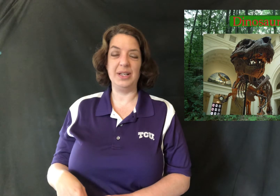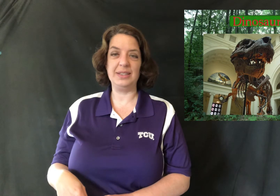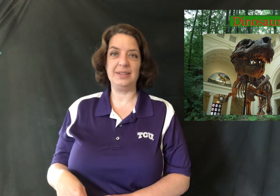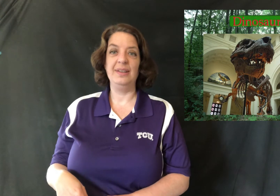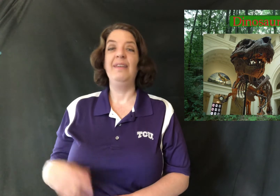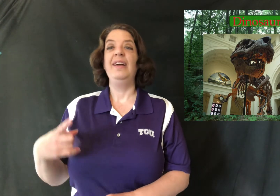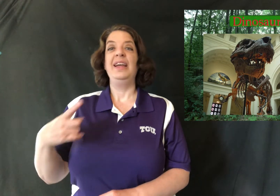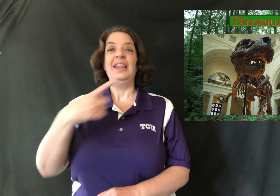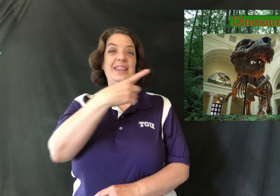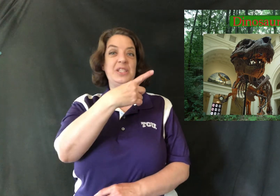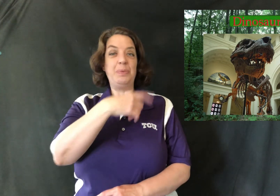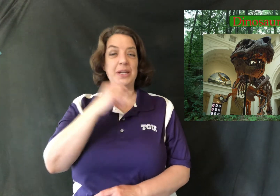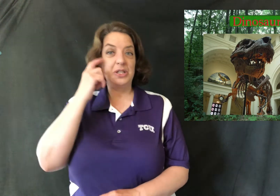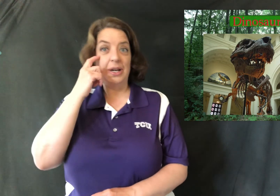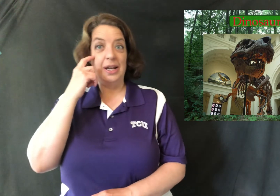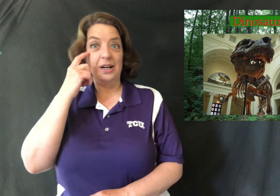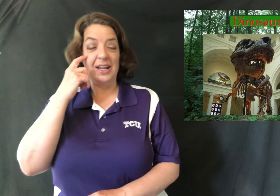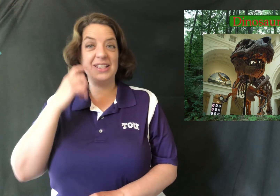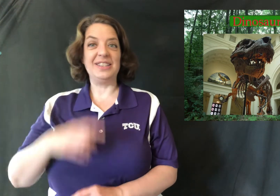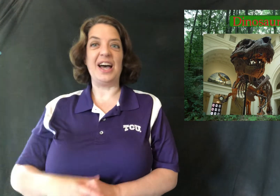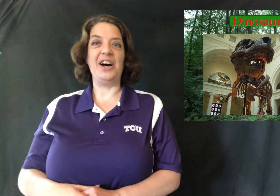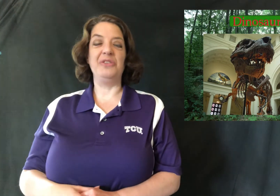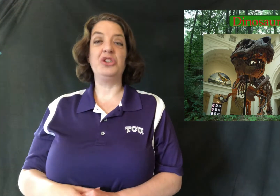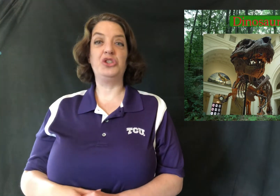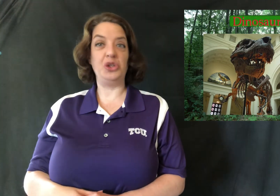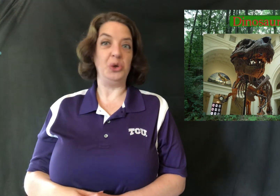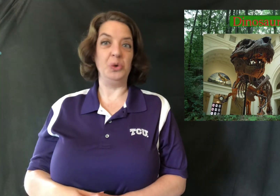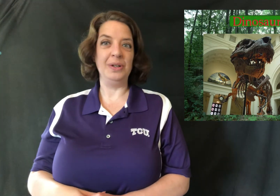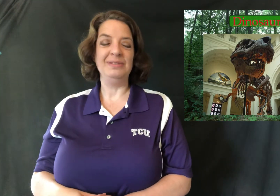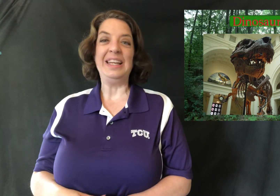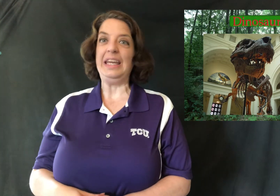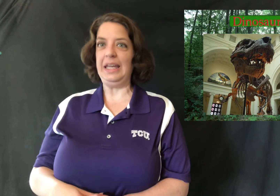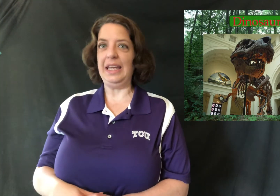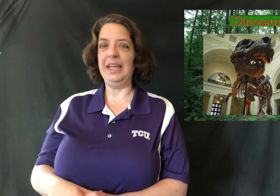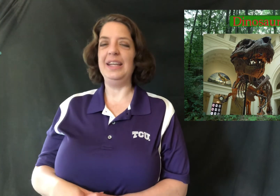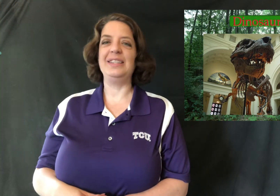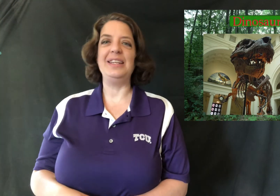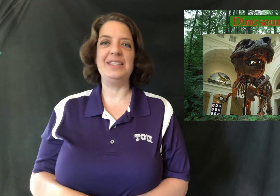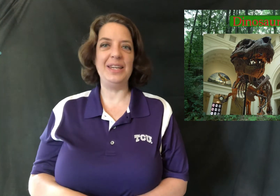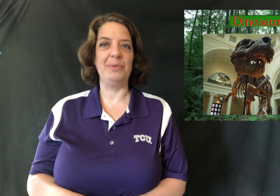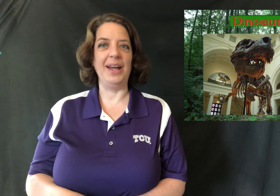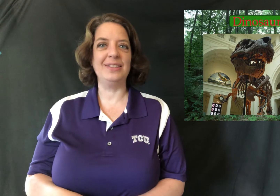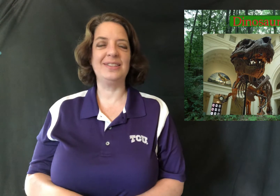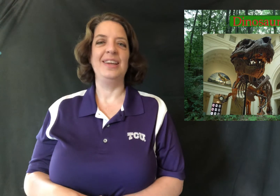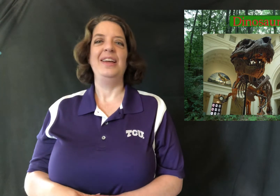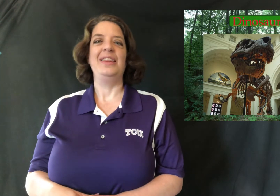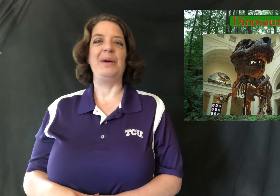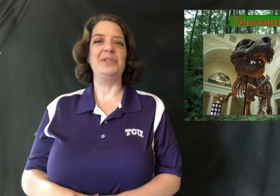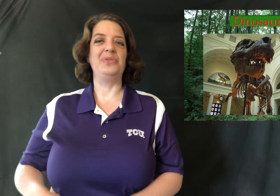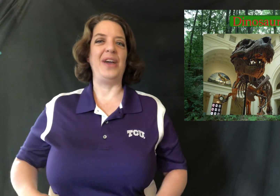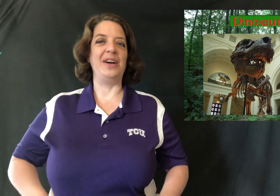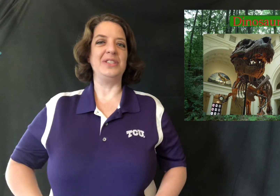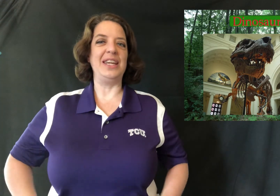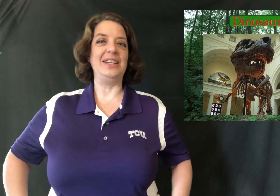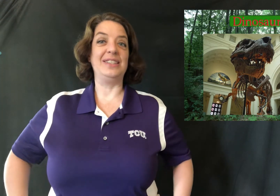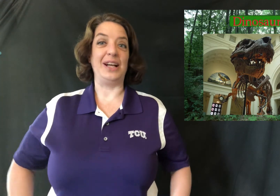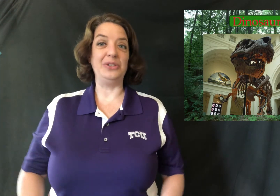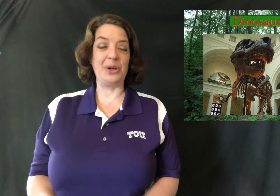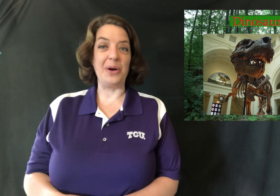this picture here is of sue he is a t-rex that was found in south dakota